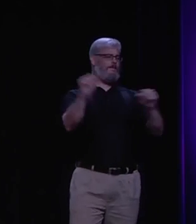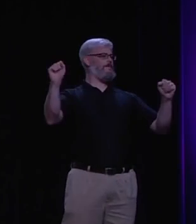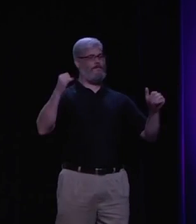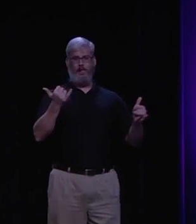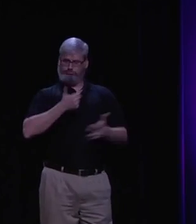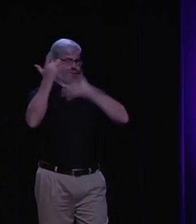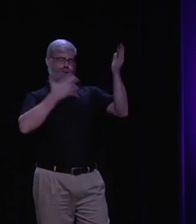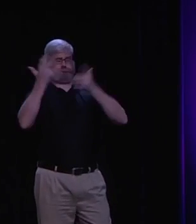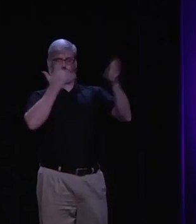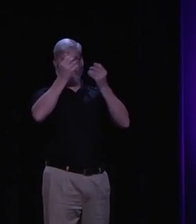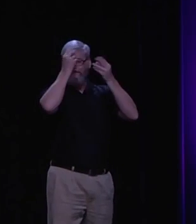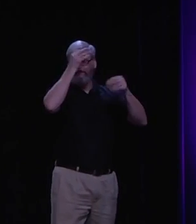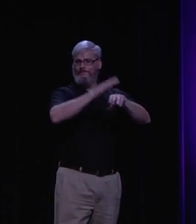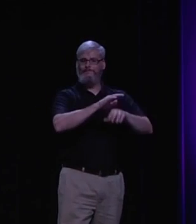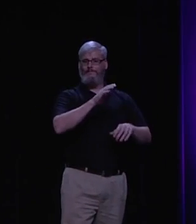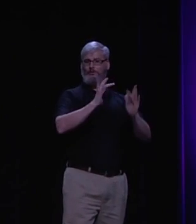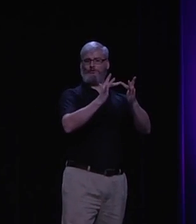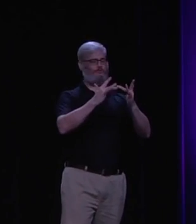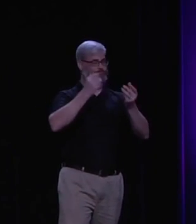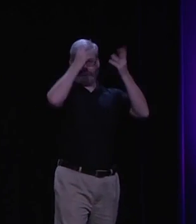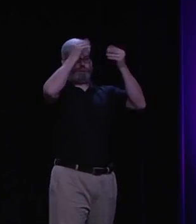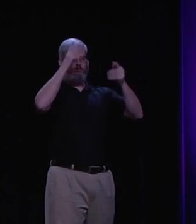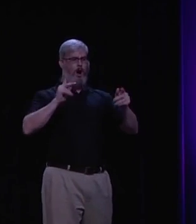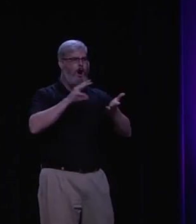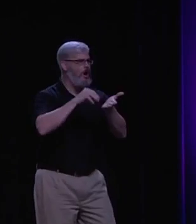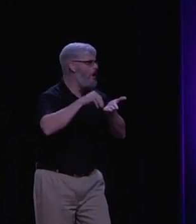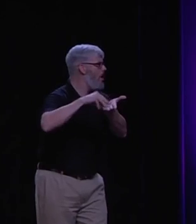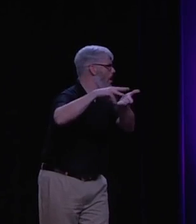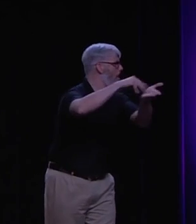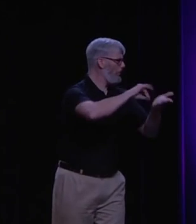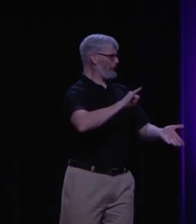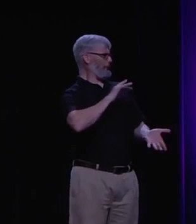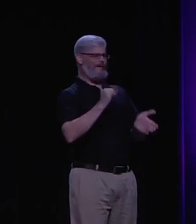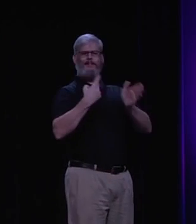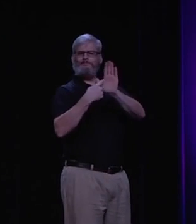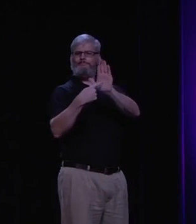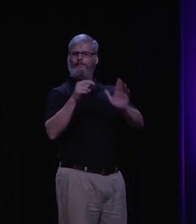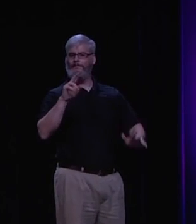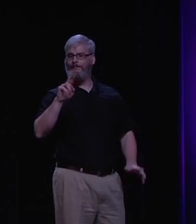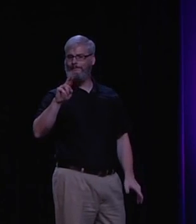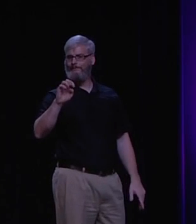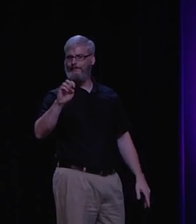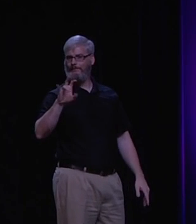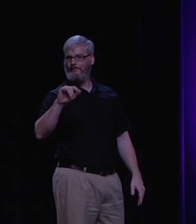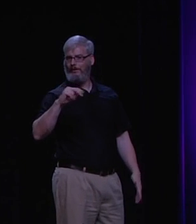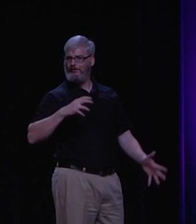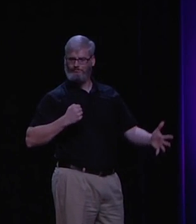day. I mean, we have a place where information can be shared on such a fast level. People are given access to a lot more